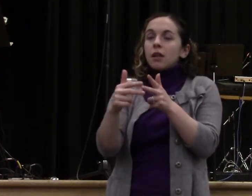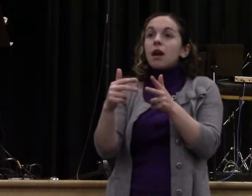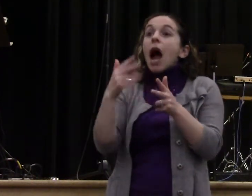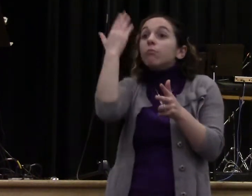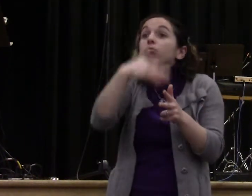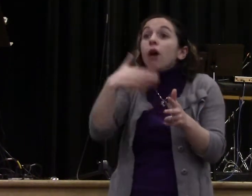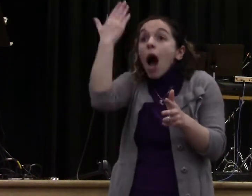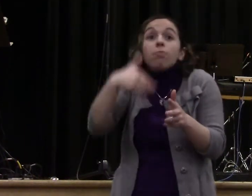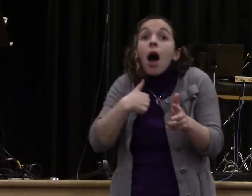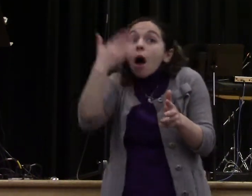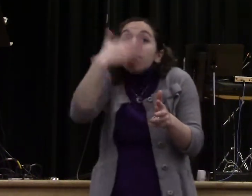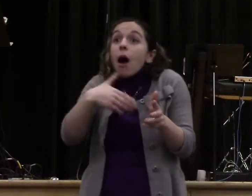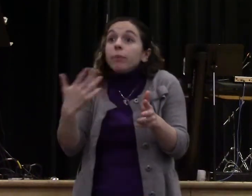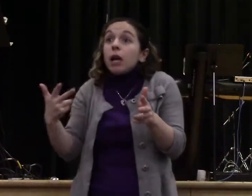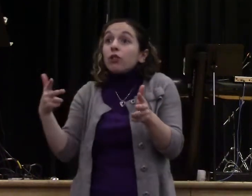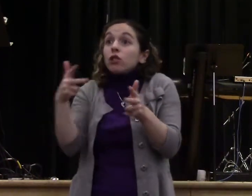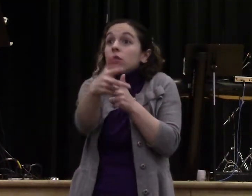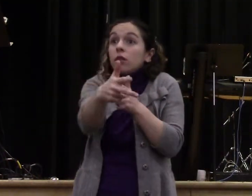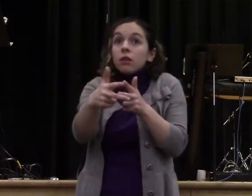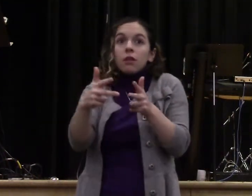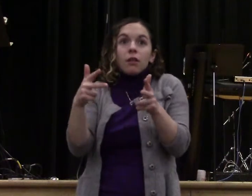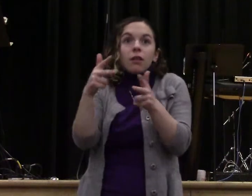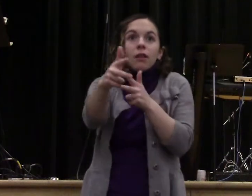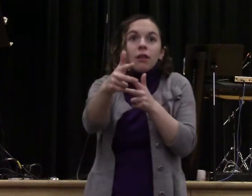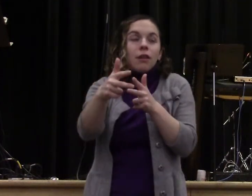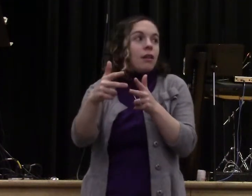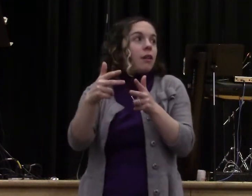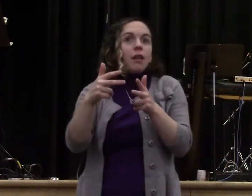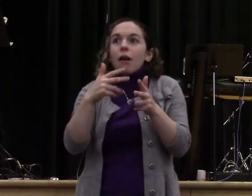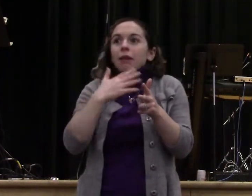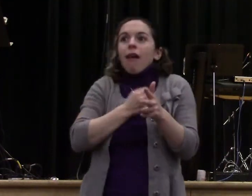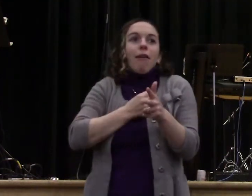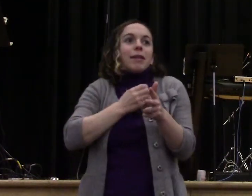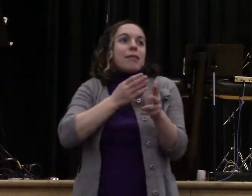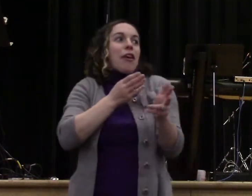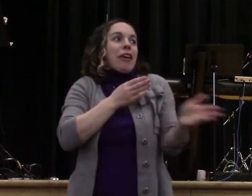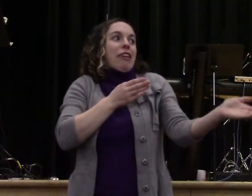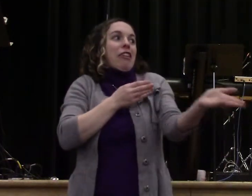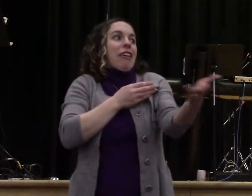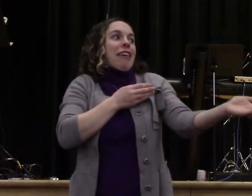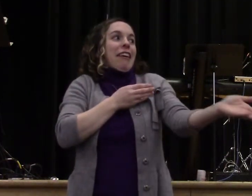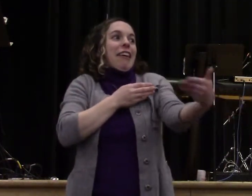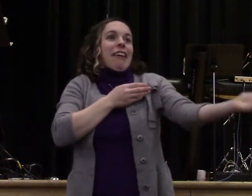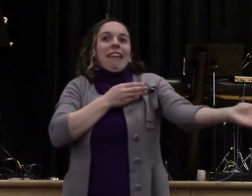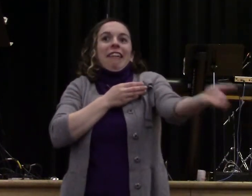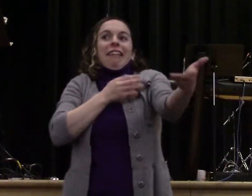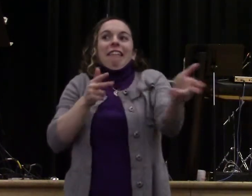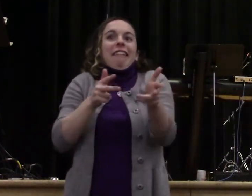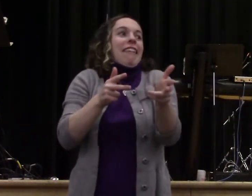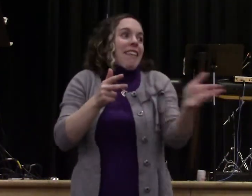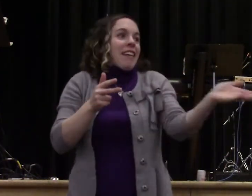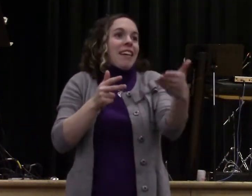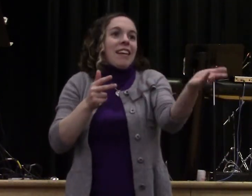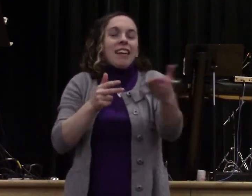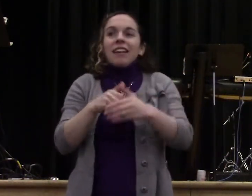so I said, you could go. I apologized. I mean, I really felt bad. How many people know when you're wrong, don't try to fake it?